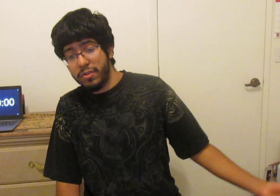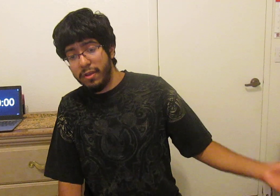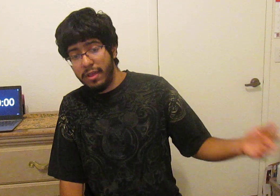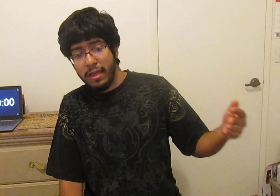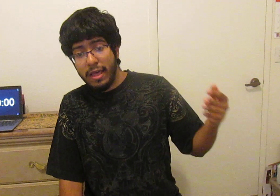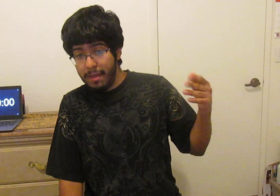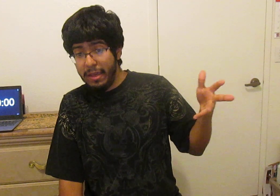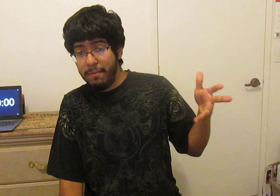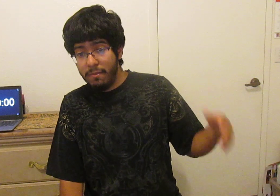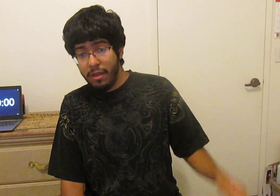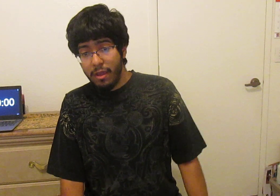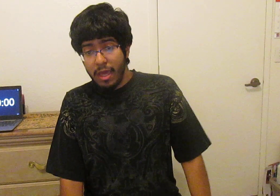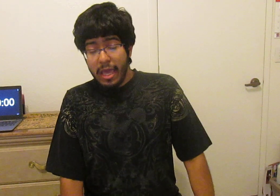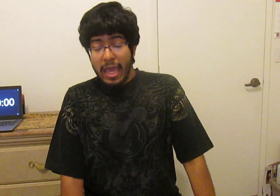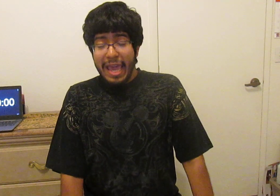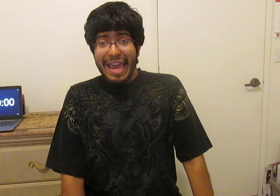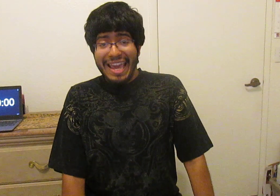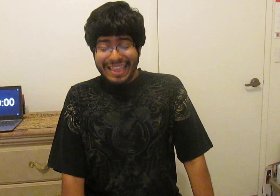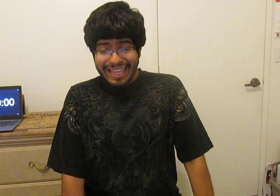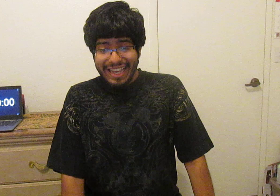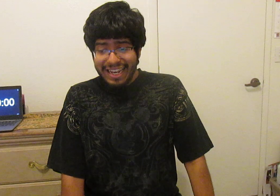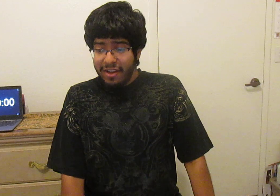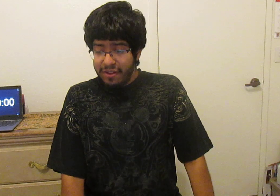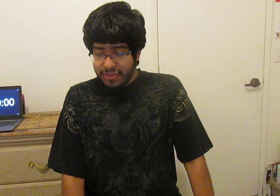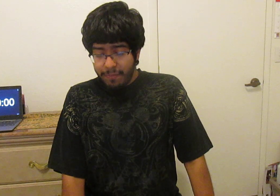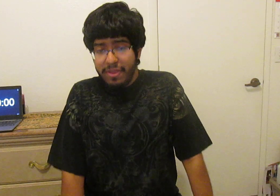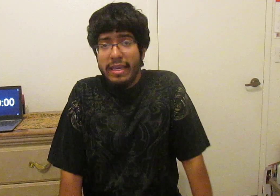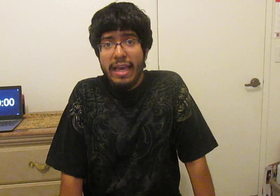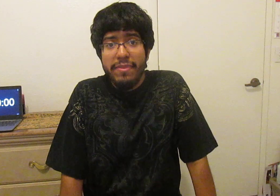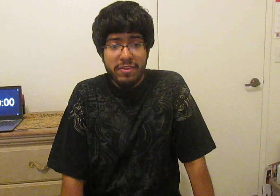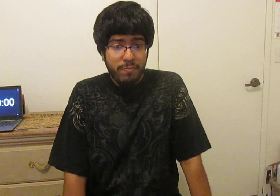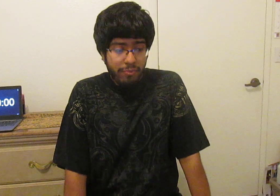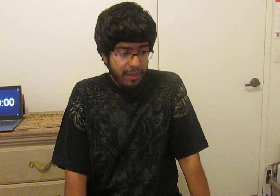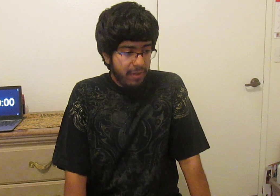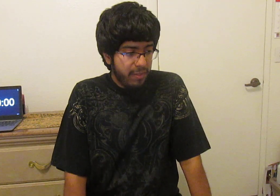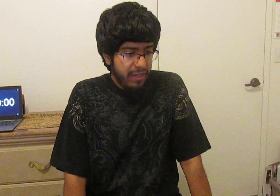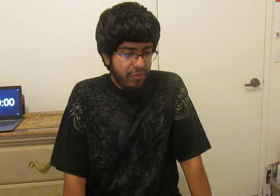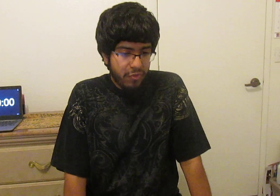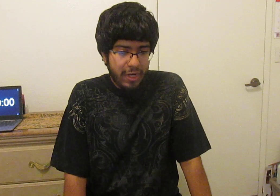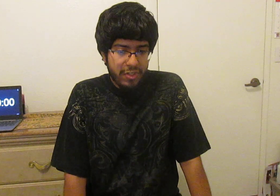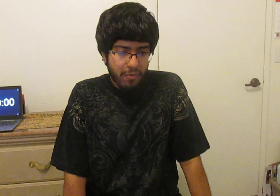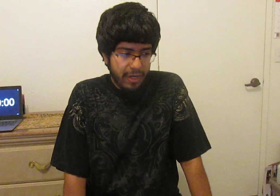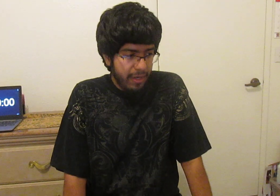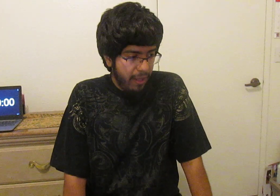I made them and then on top of that yeah that's pretty much my situation right now